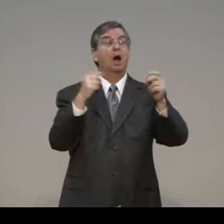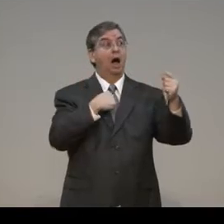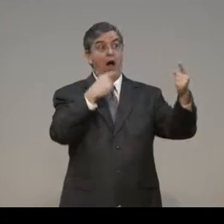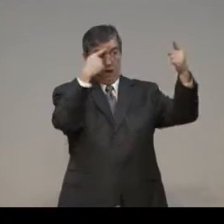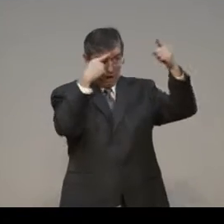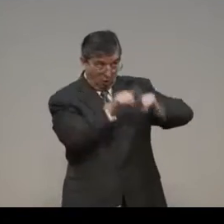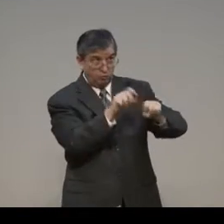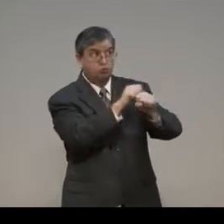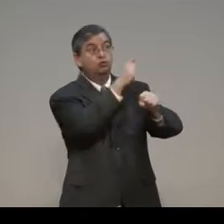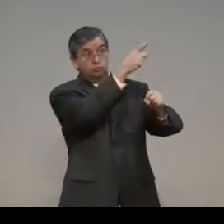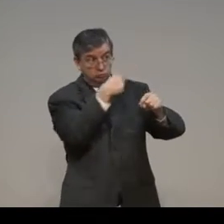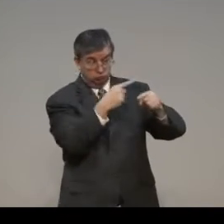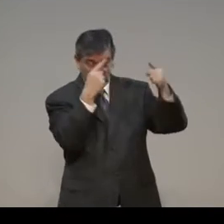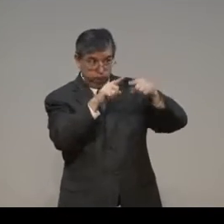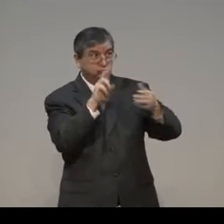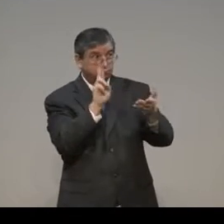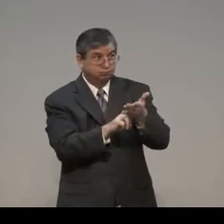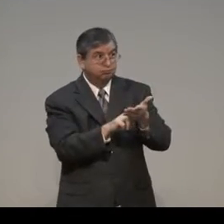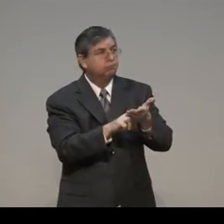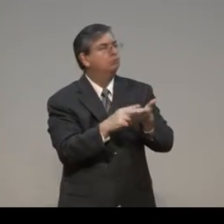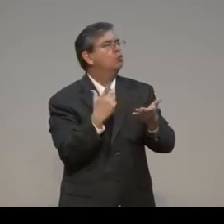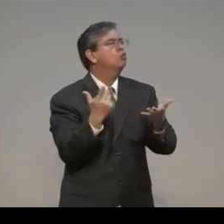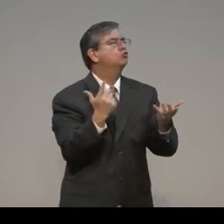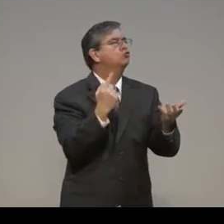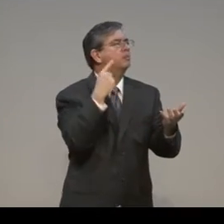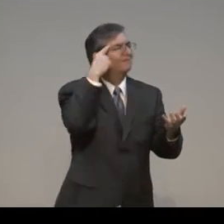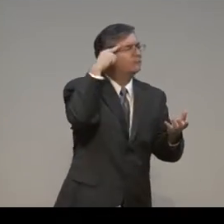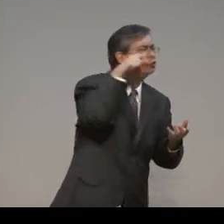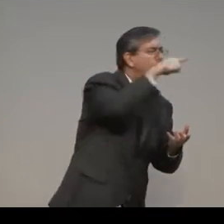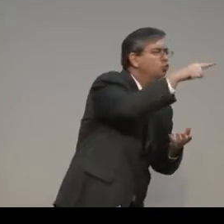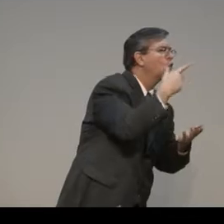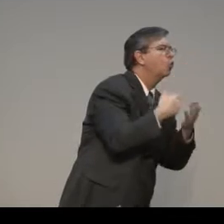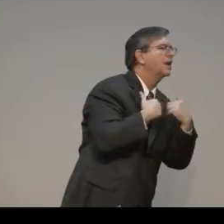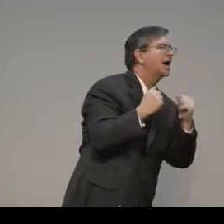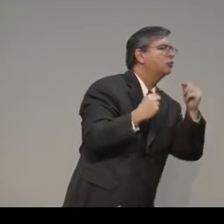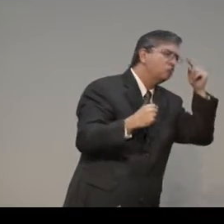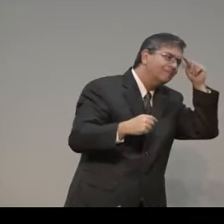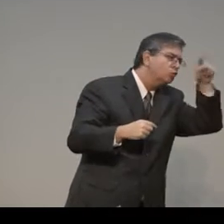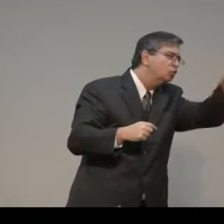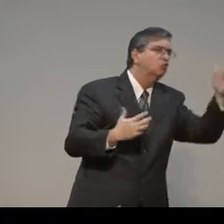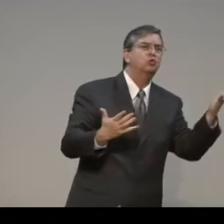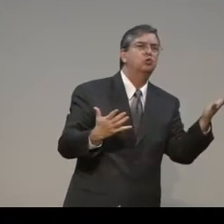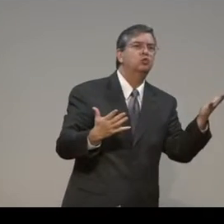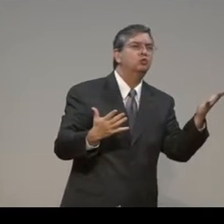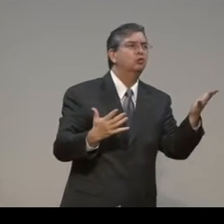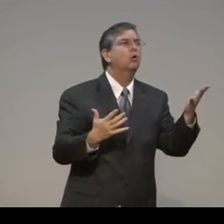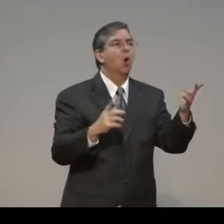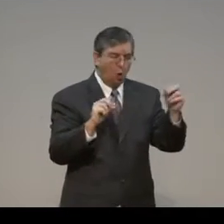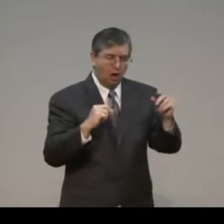for example, for example, if you have a document that needs signed between yourself and another